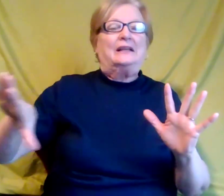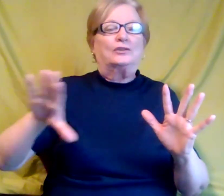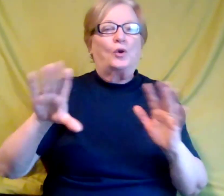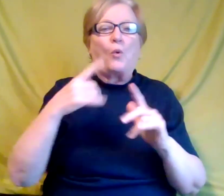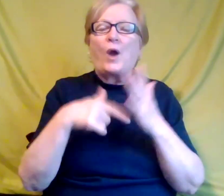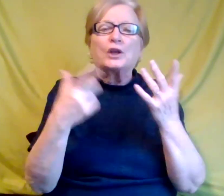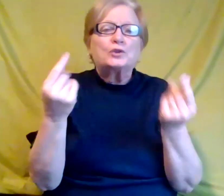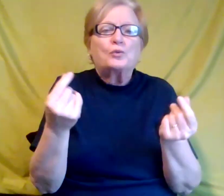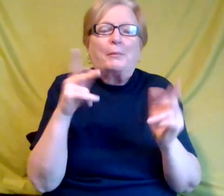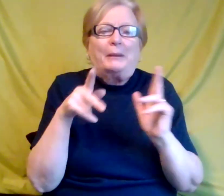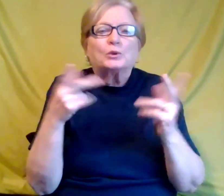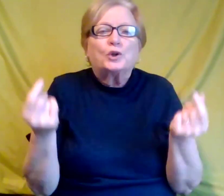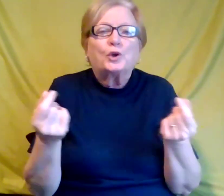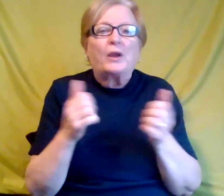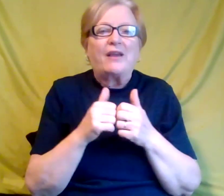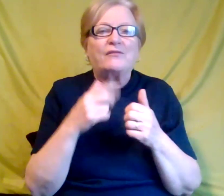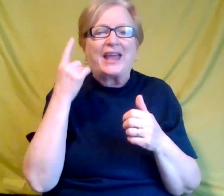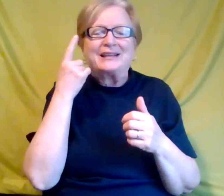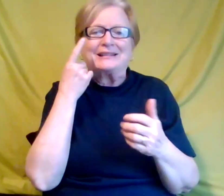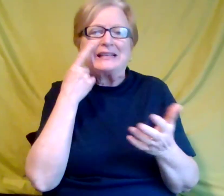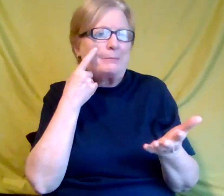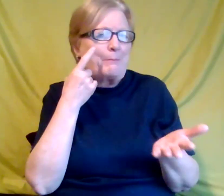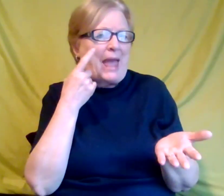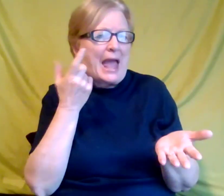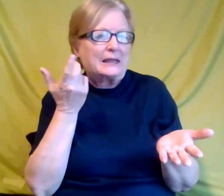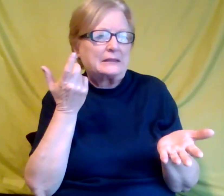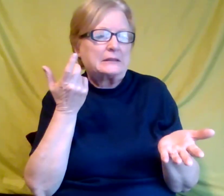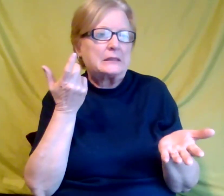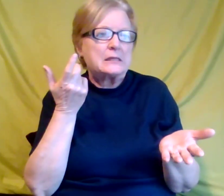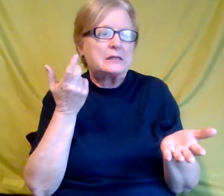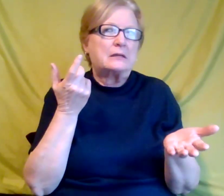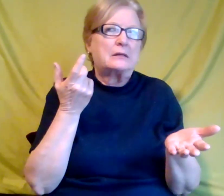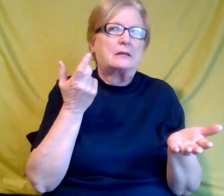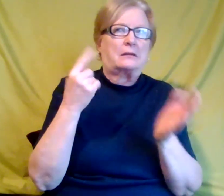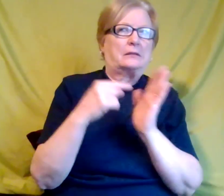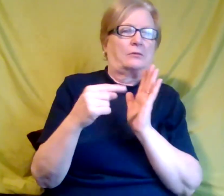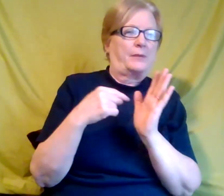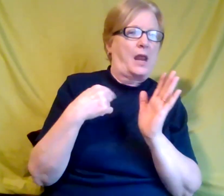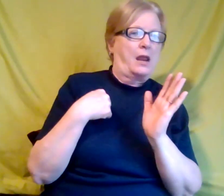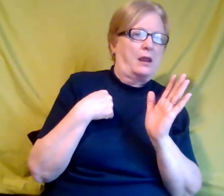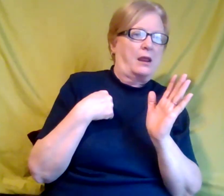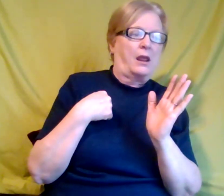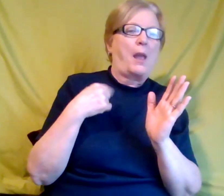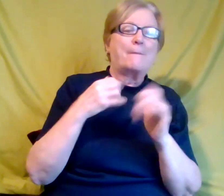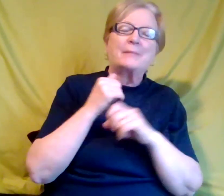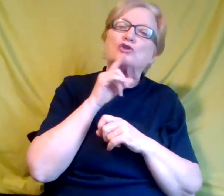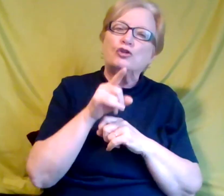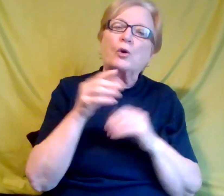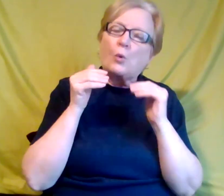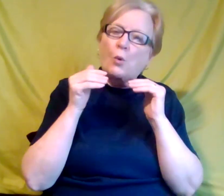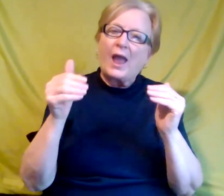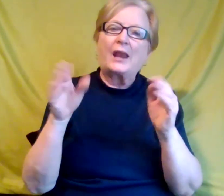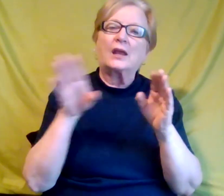do if they suspect again, the, you want to make sure you talk with